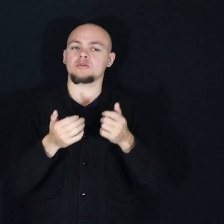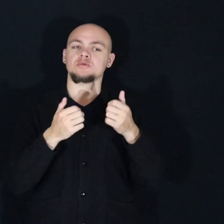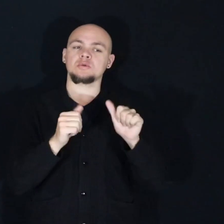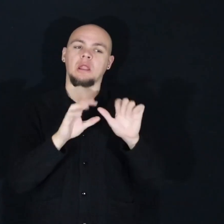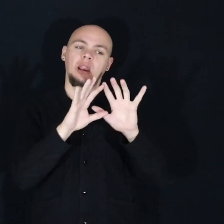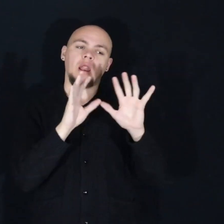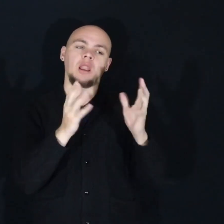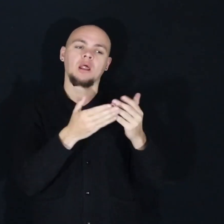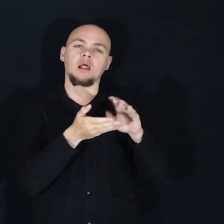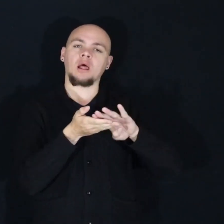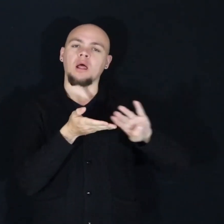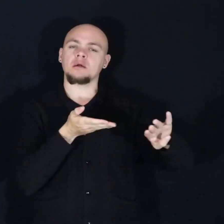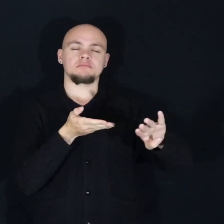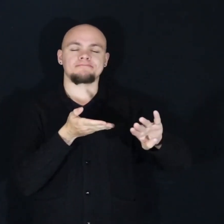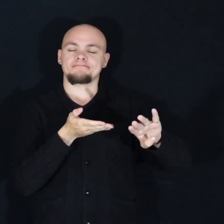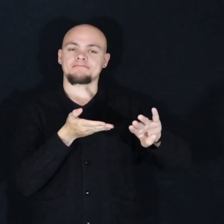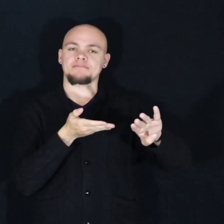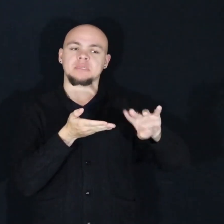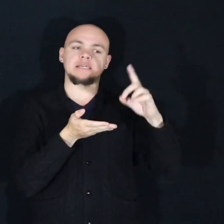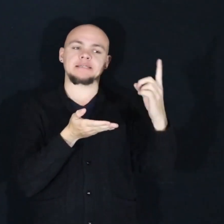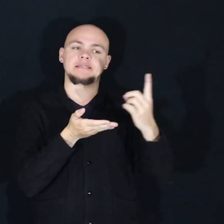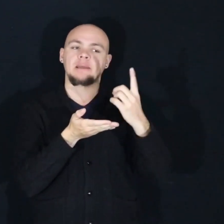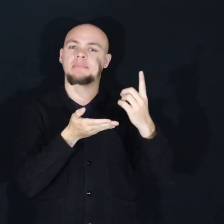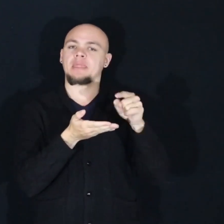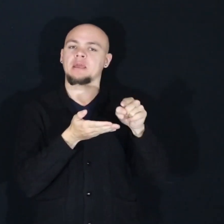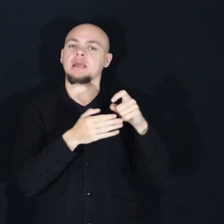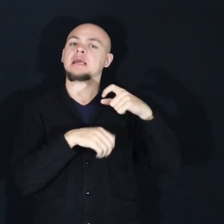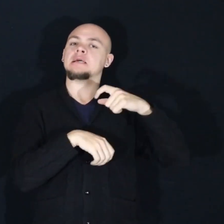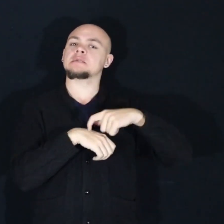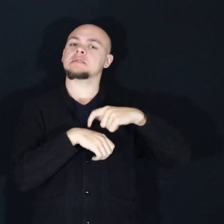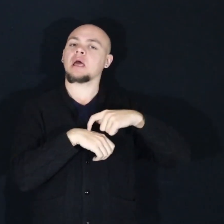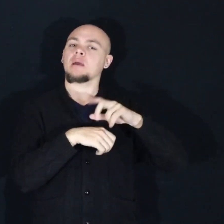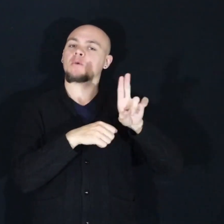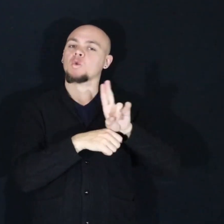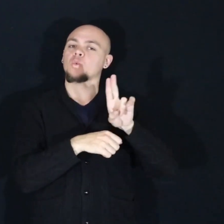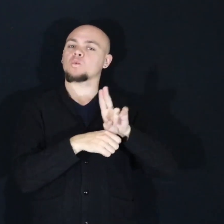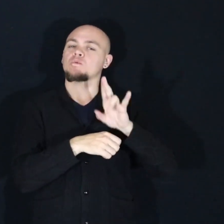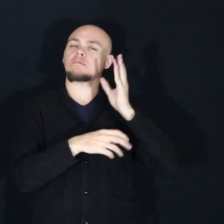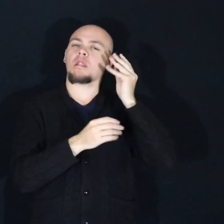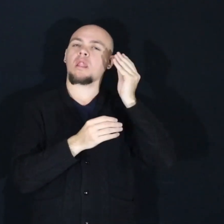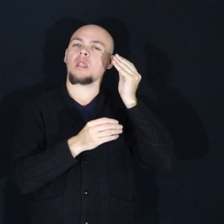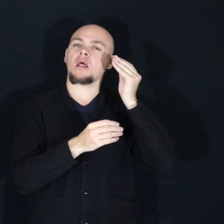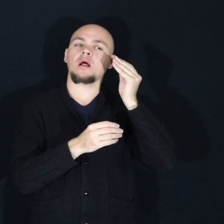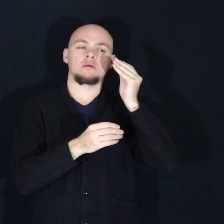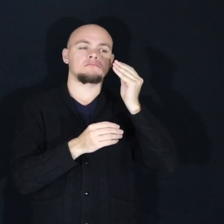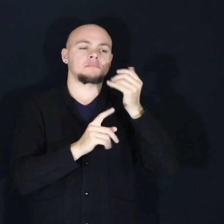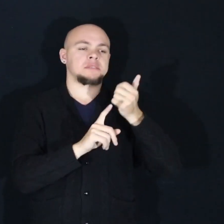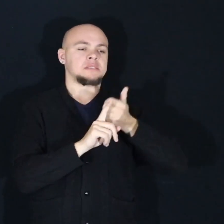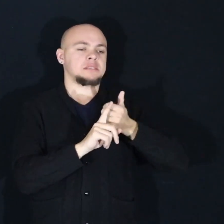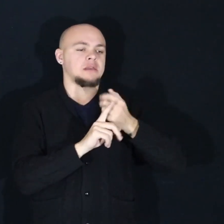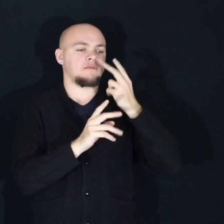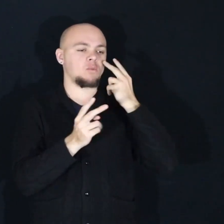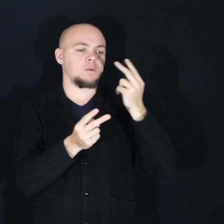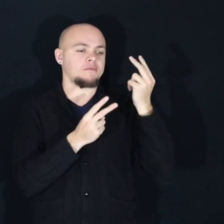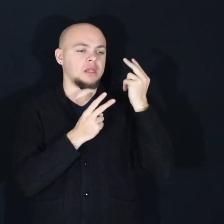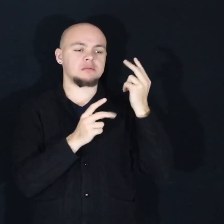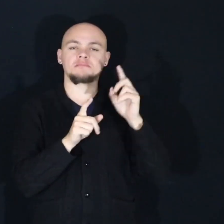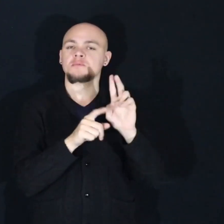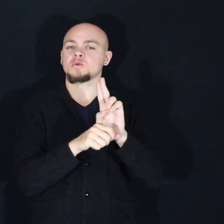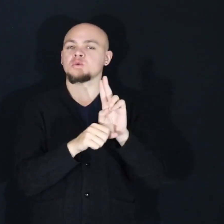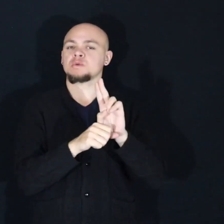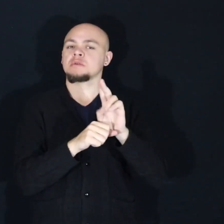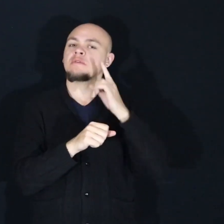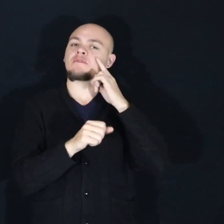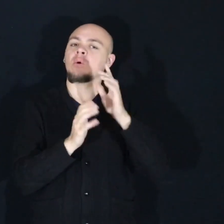whole, rather we should see it as something to make time for, to let ourselves think and self-reflect, and use it as something to